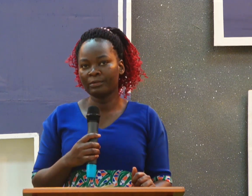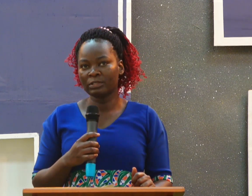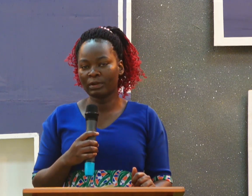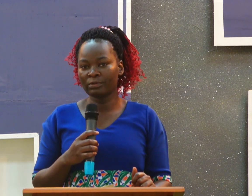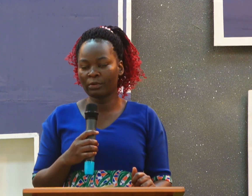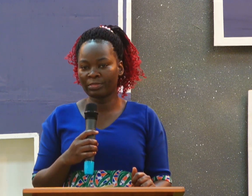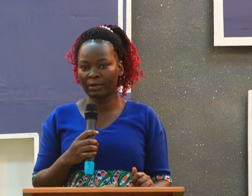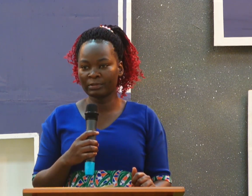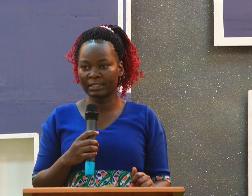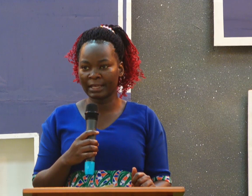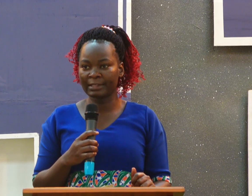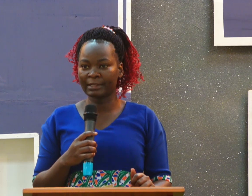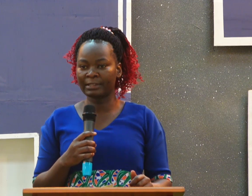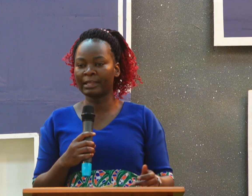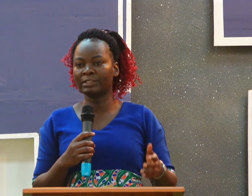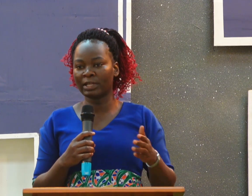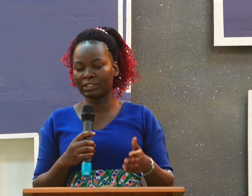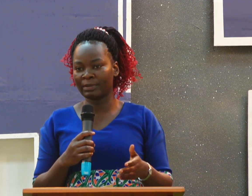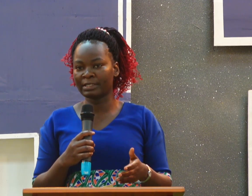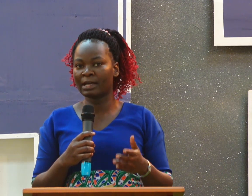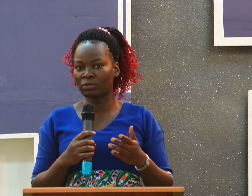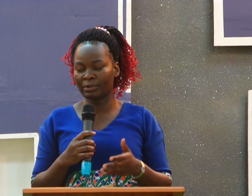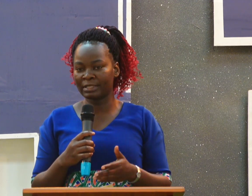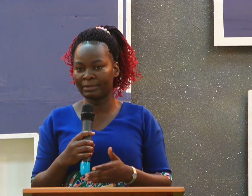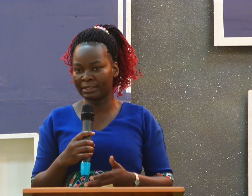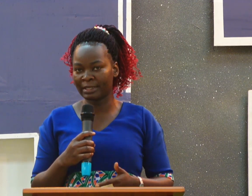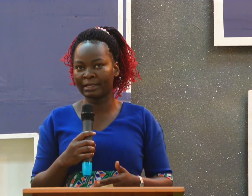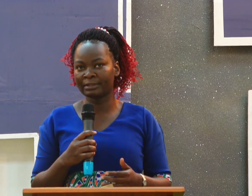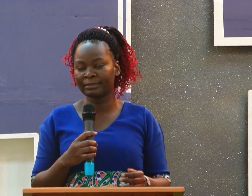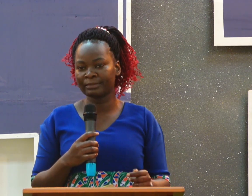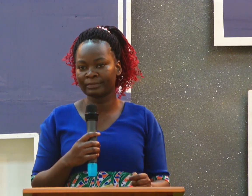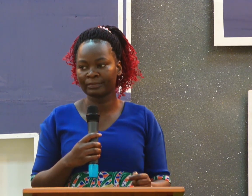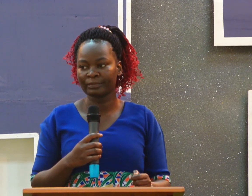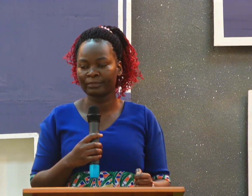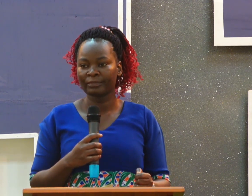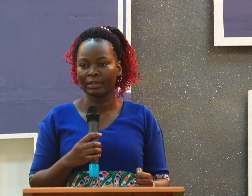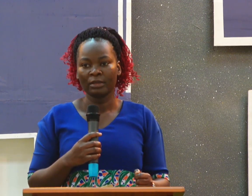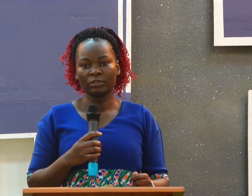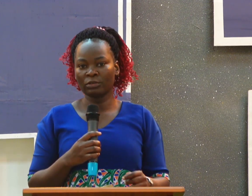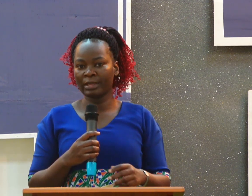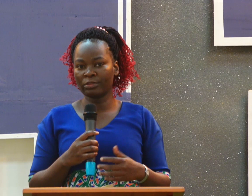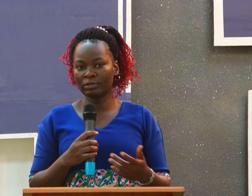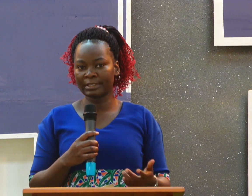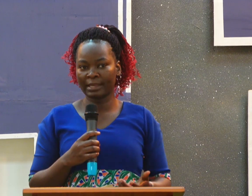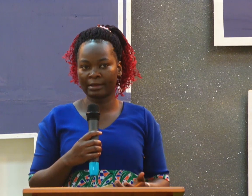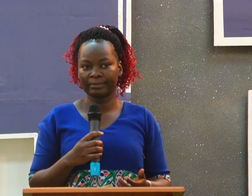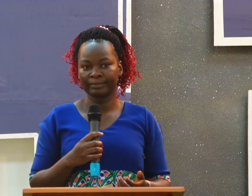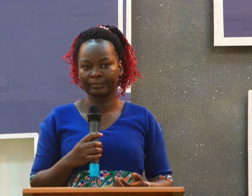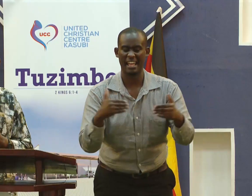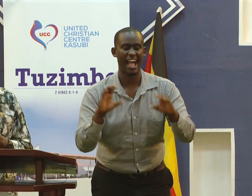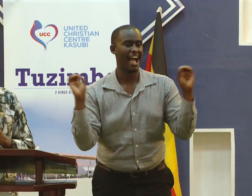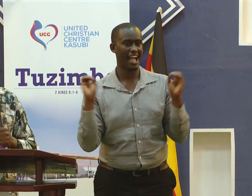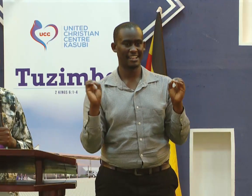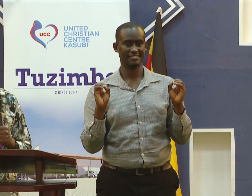There is one author who said that their judgment has already been done. So they don't care.